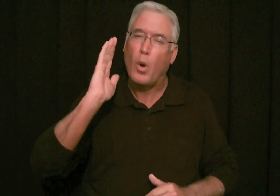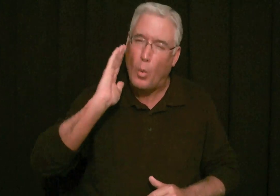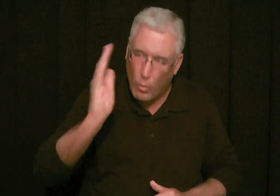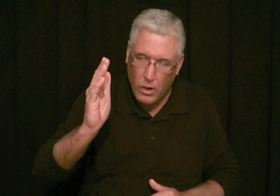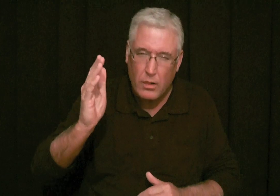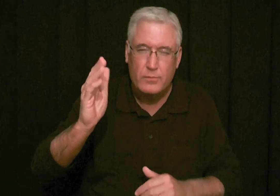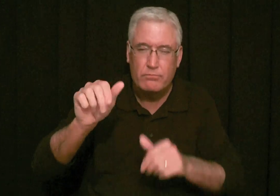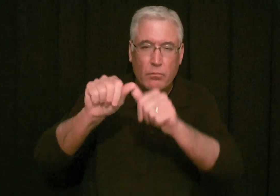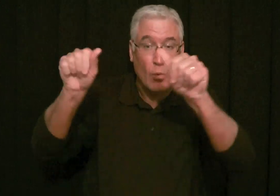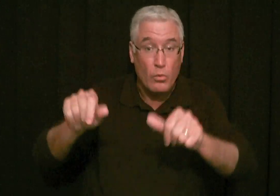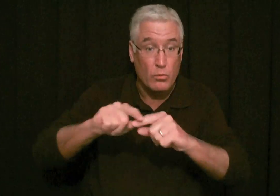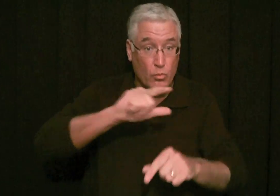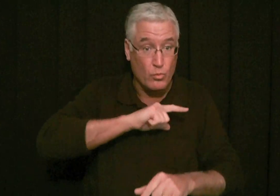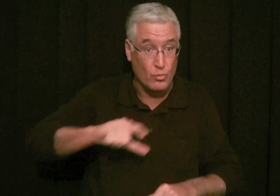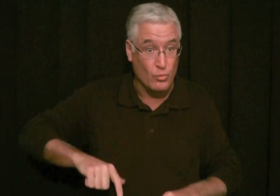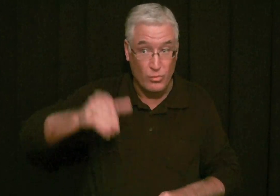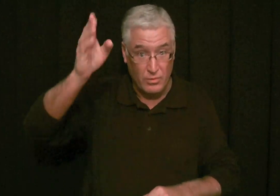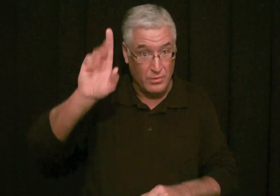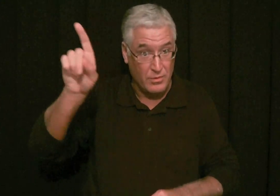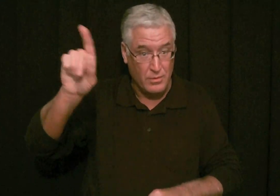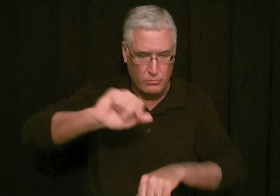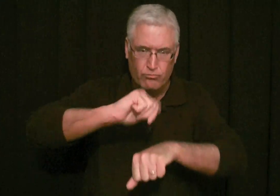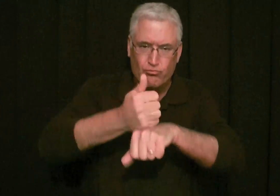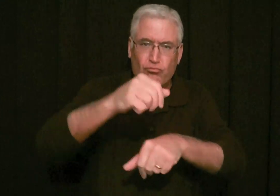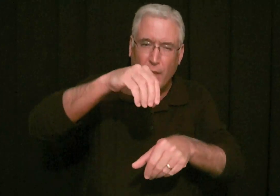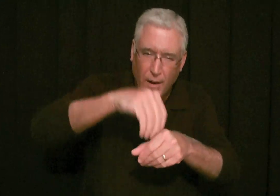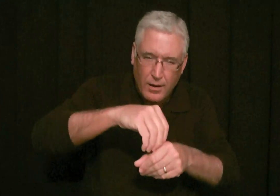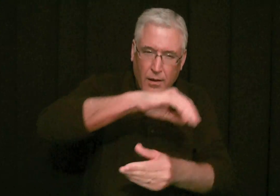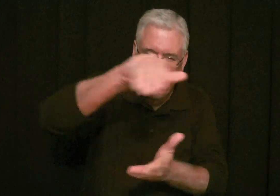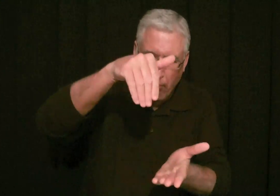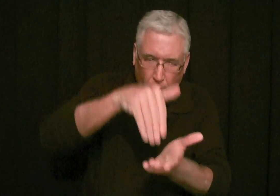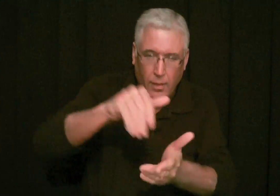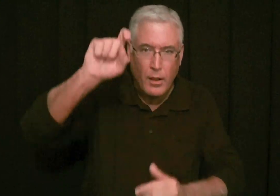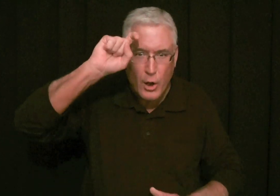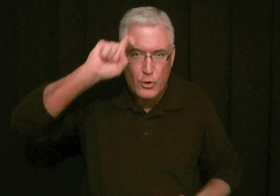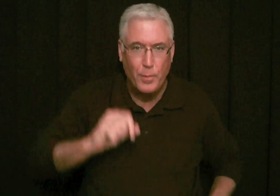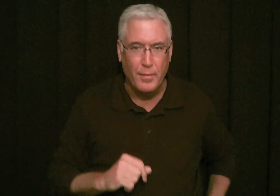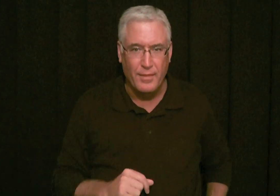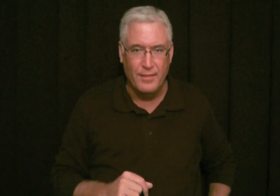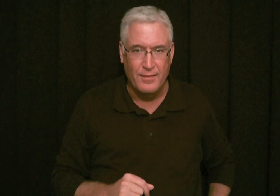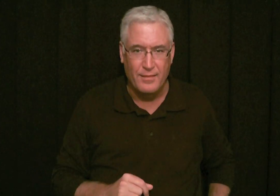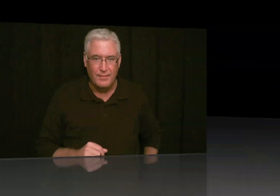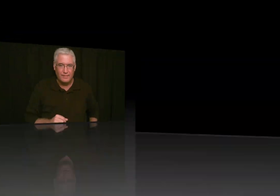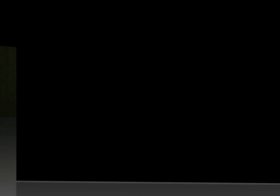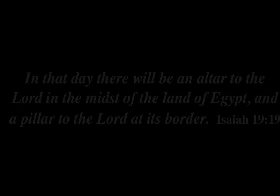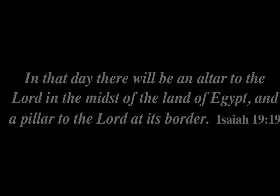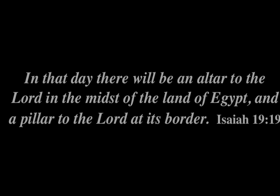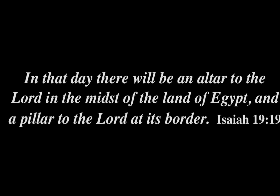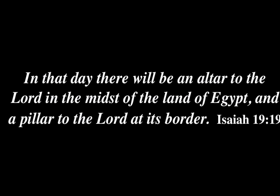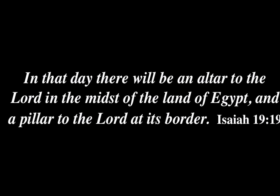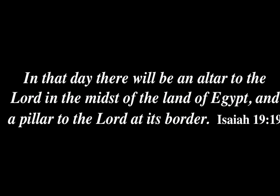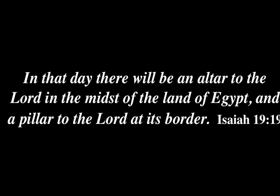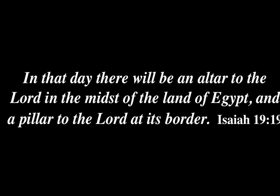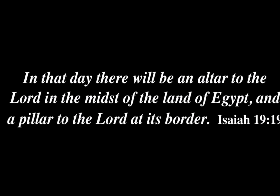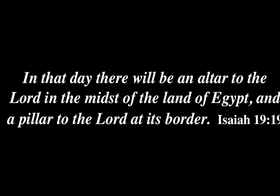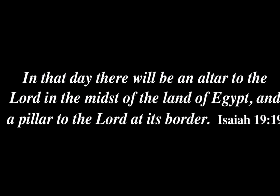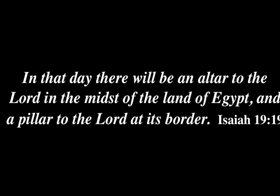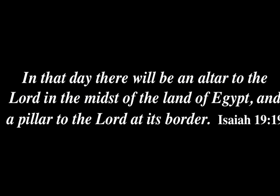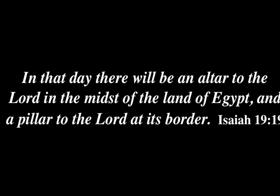says that there will be an altar, that the altar to the Lord set up in the midst of Egypt. In that day, there